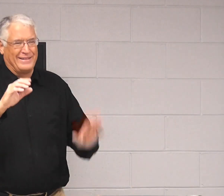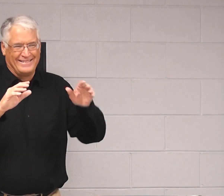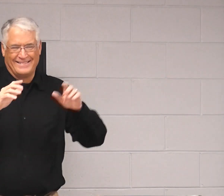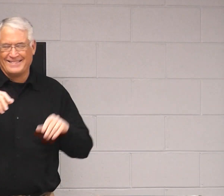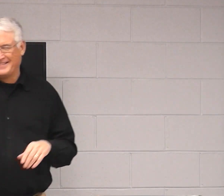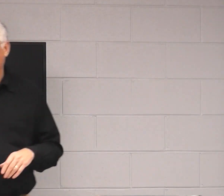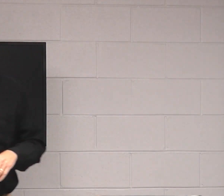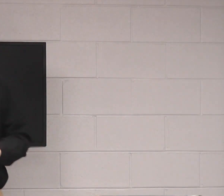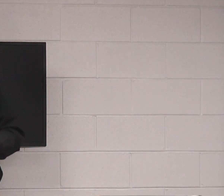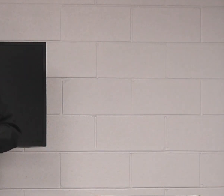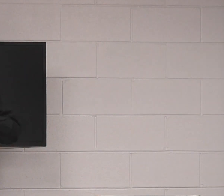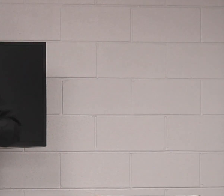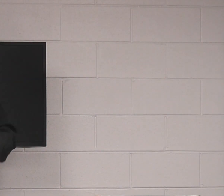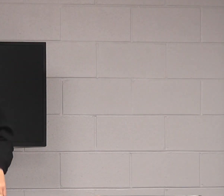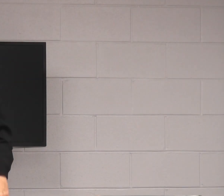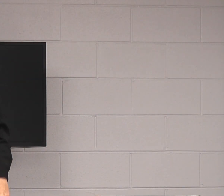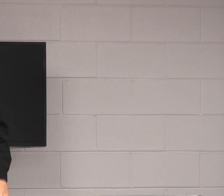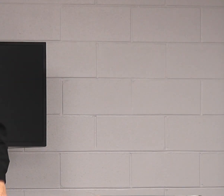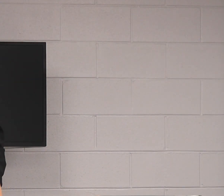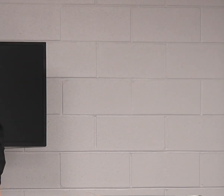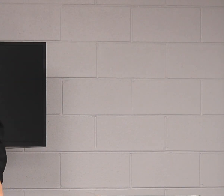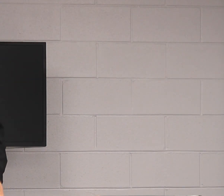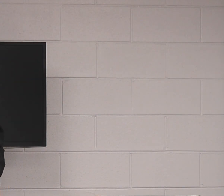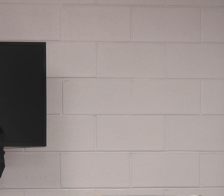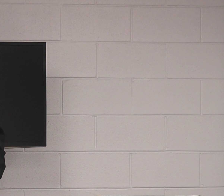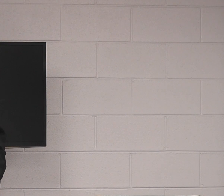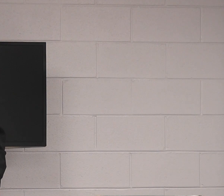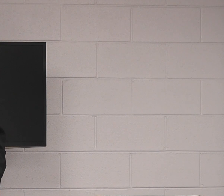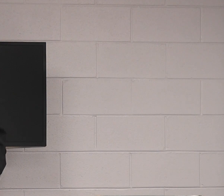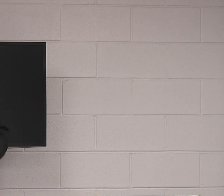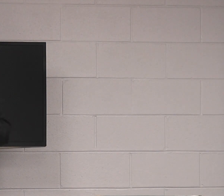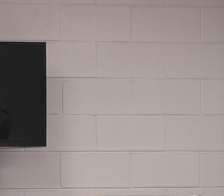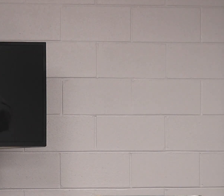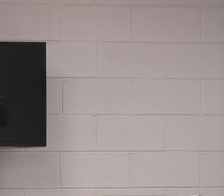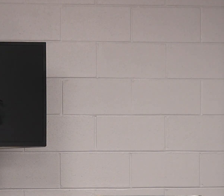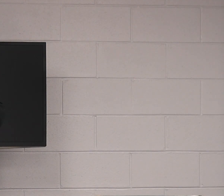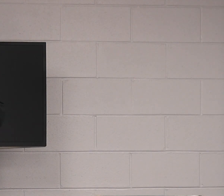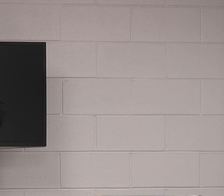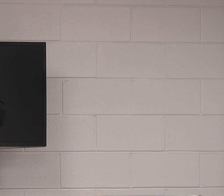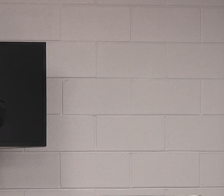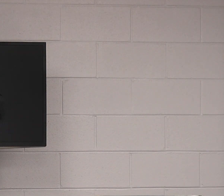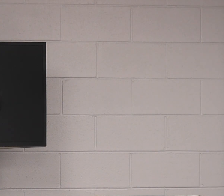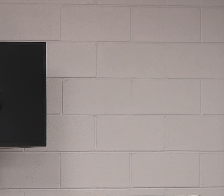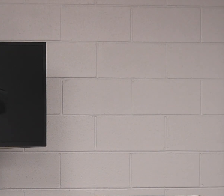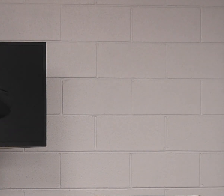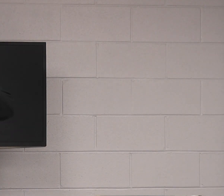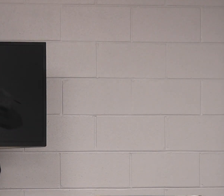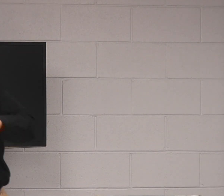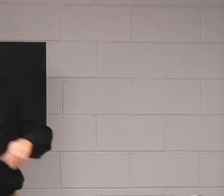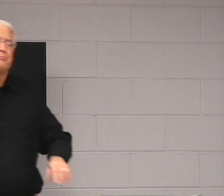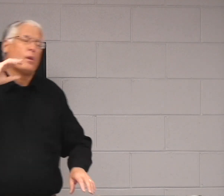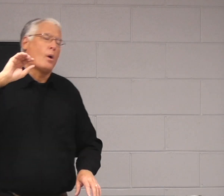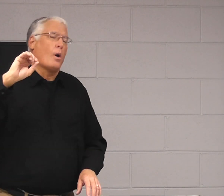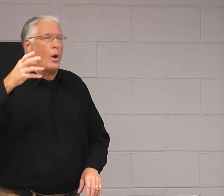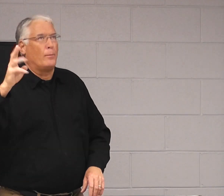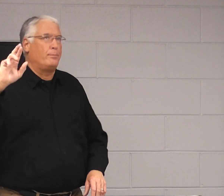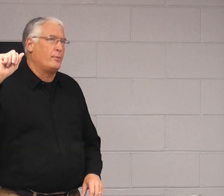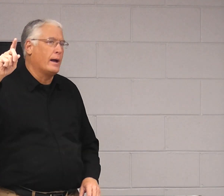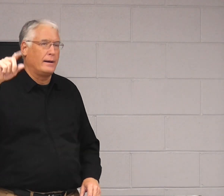still say that. We would say, Brad. And they would, they, the further person messed up,